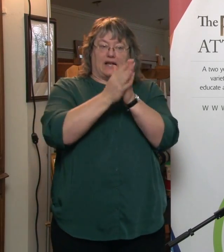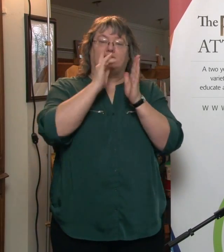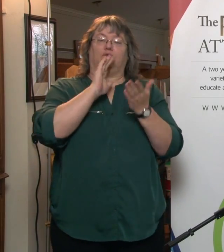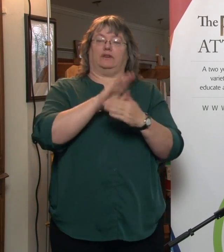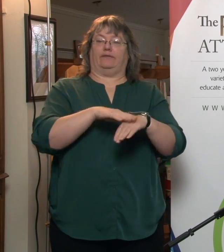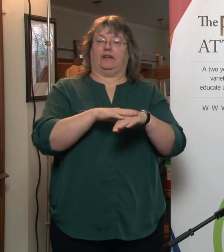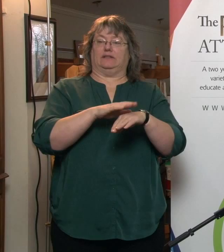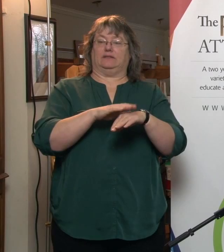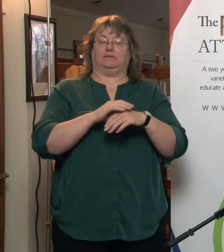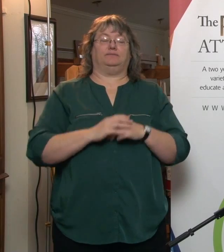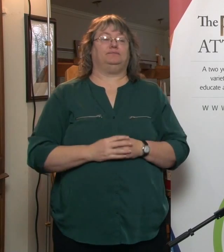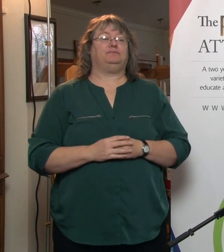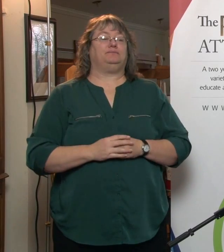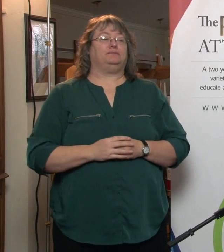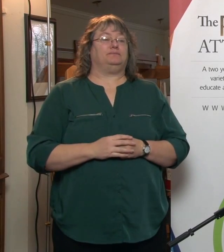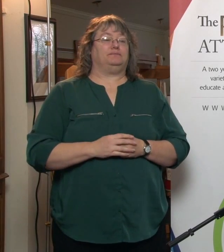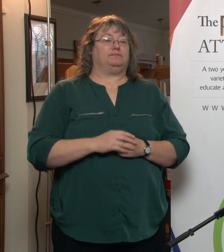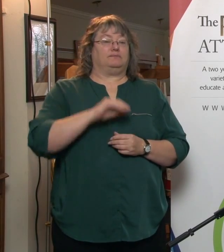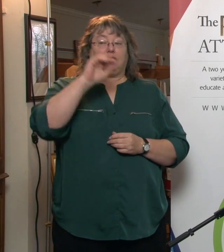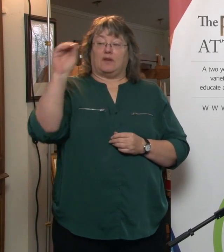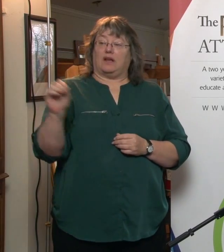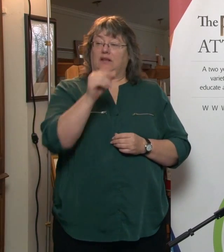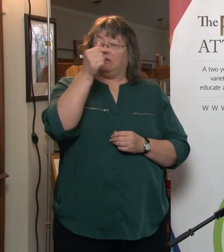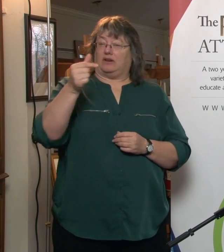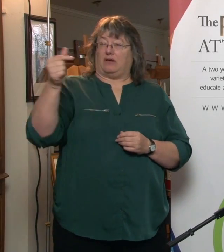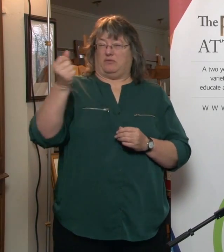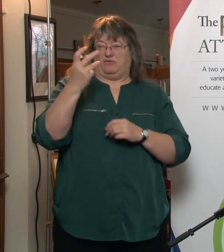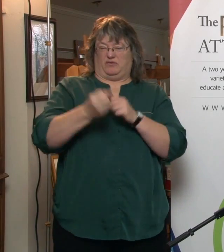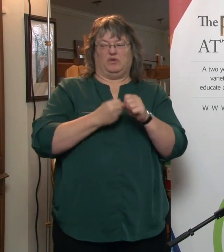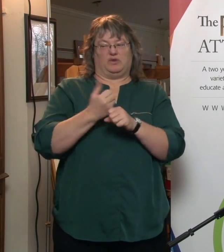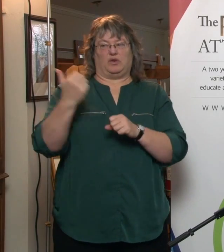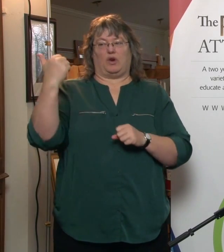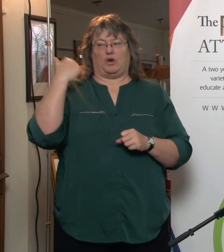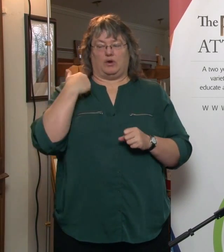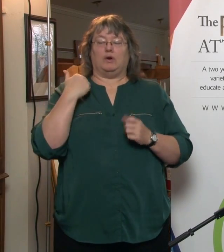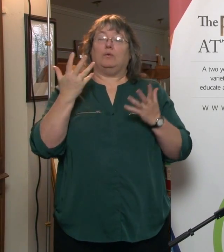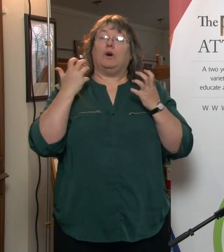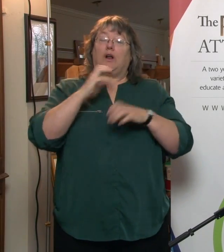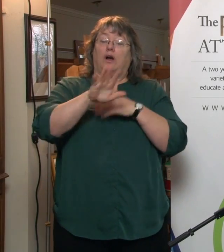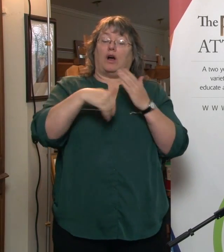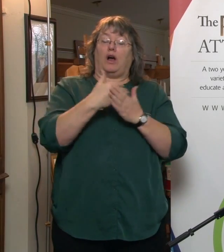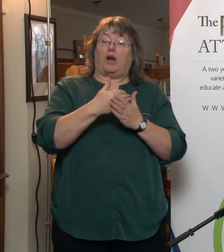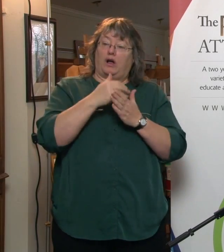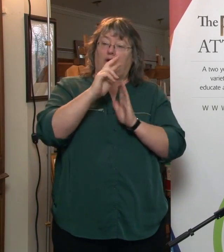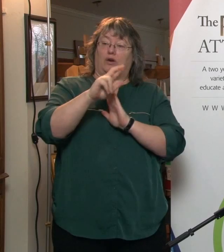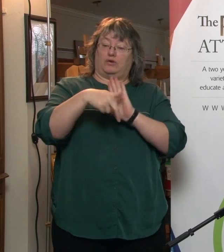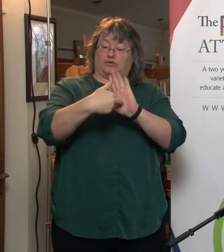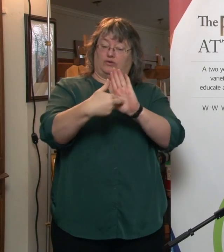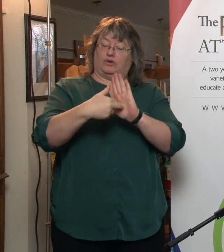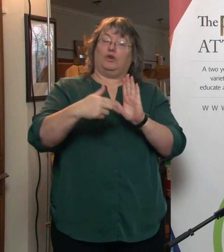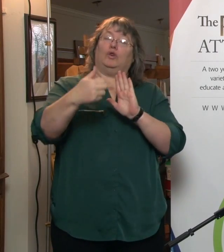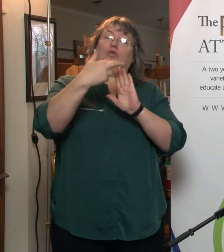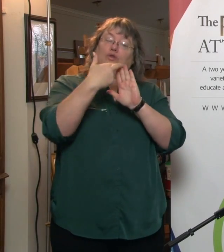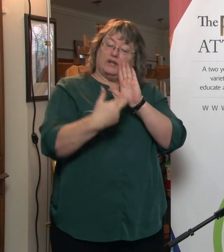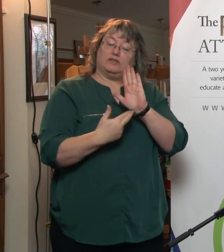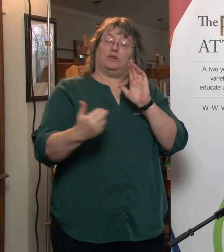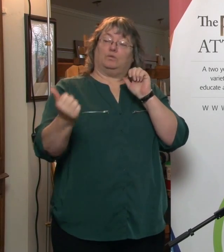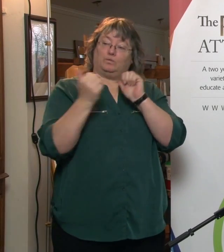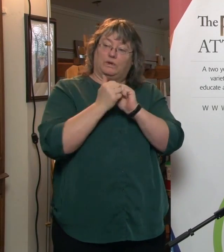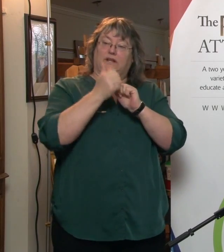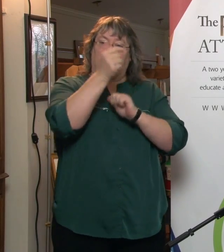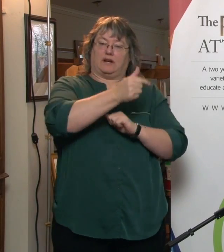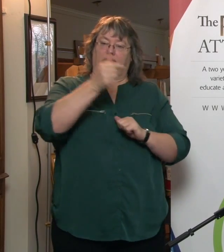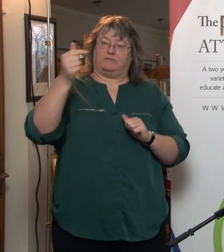government several years ago was floating the idea of having all powers of attorney registered with them, and they would only release the